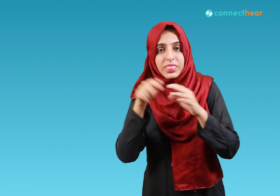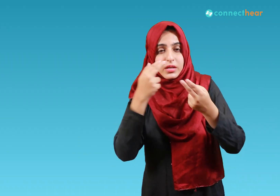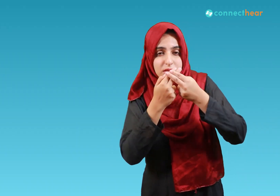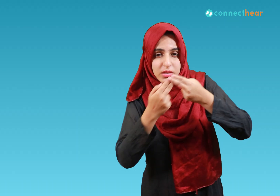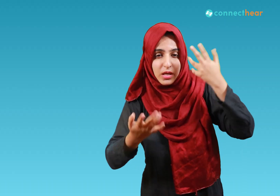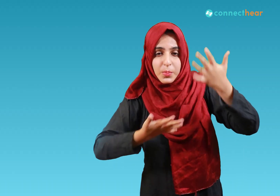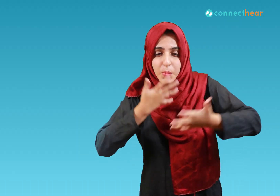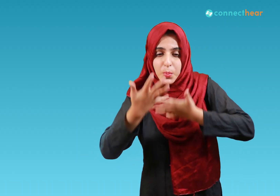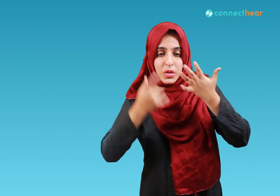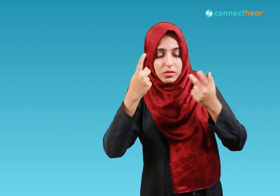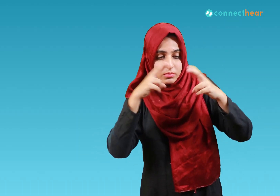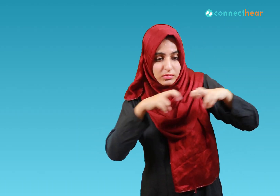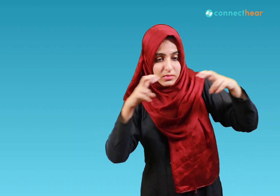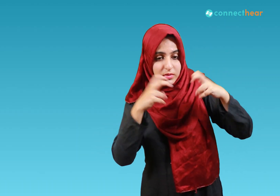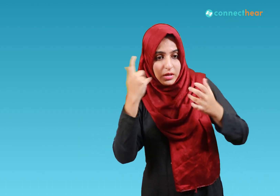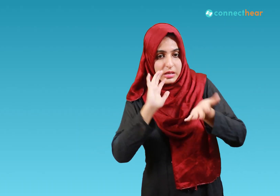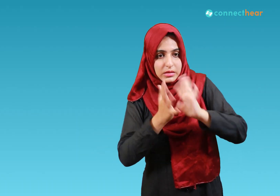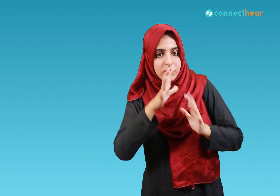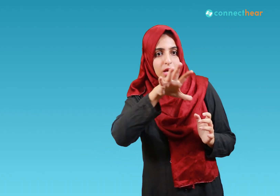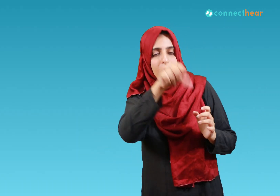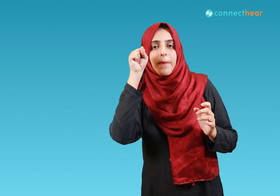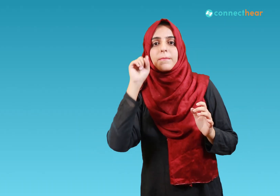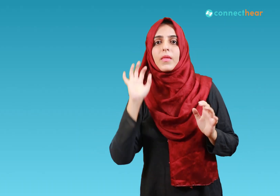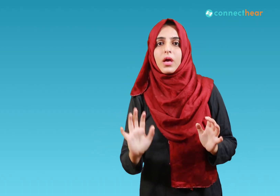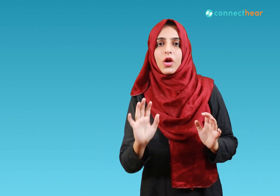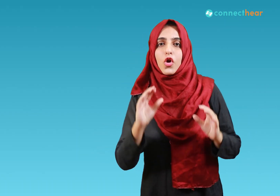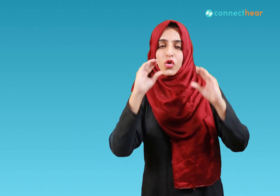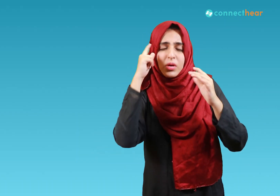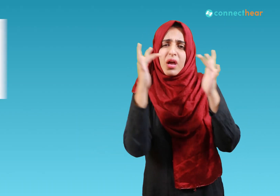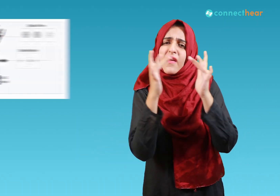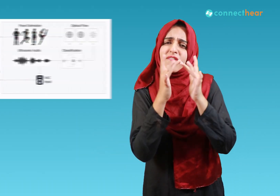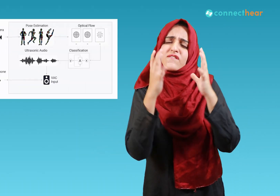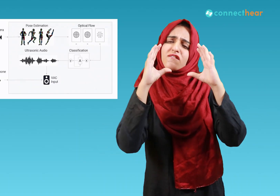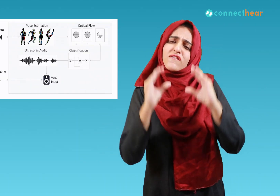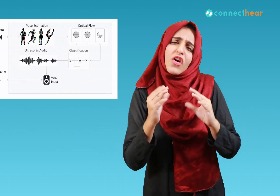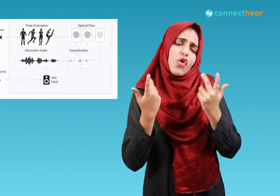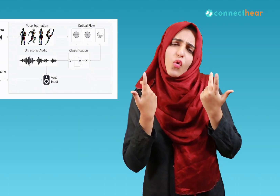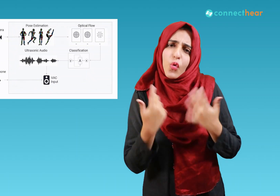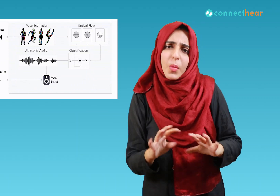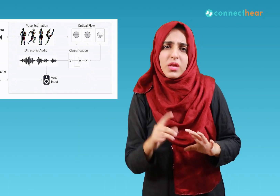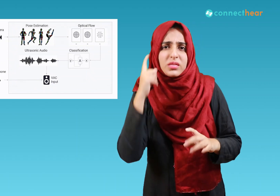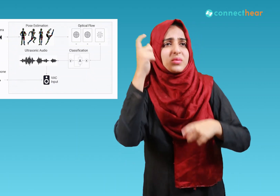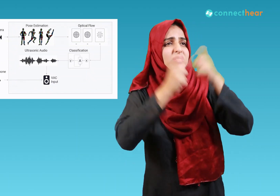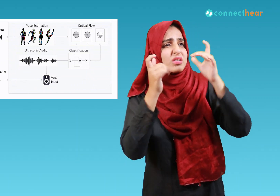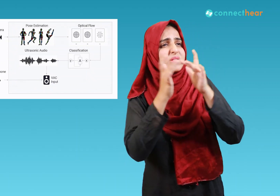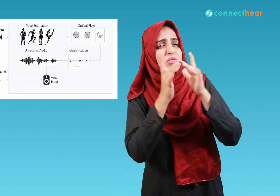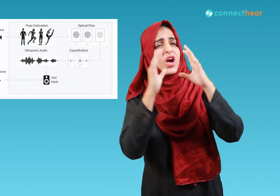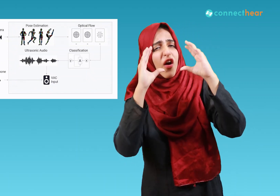research works to detect sign language with very low latency meaning people with not good internet will